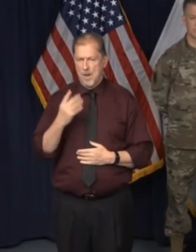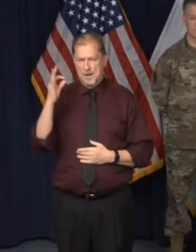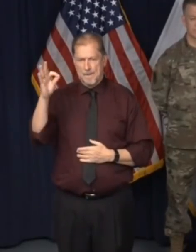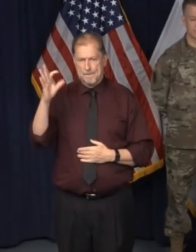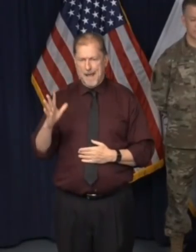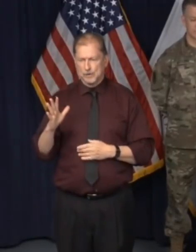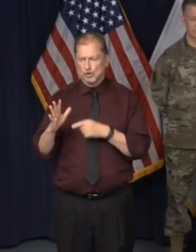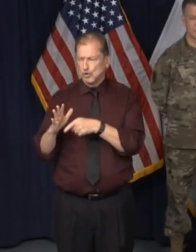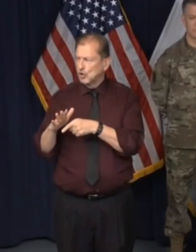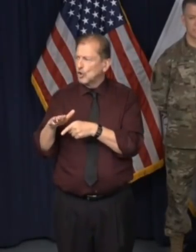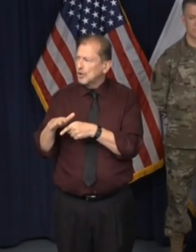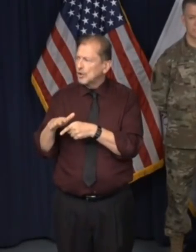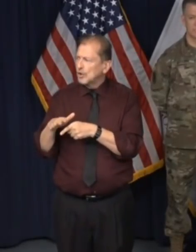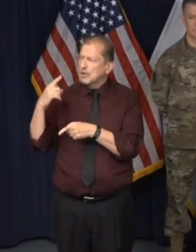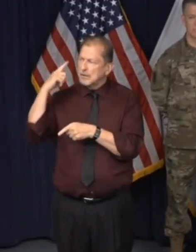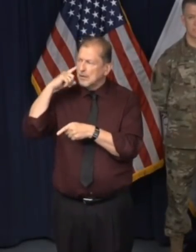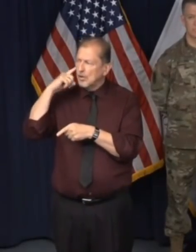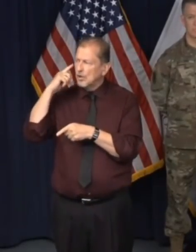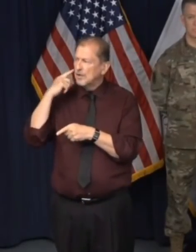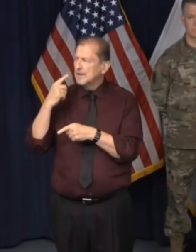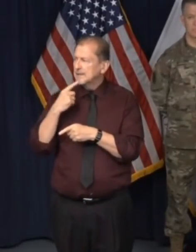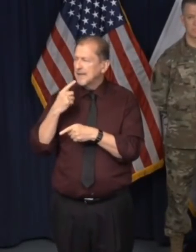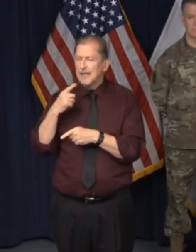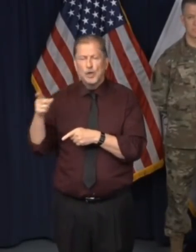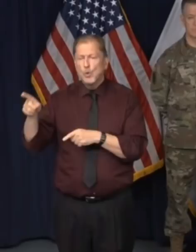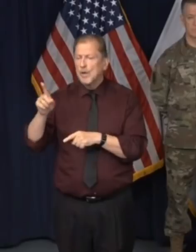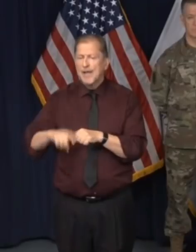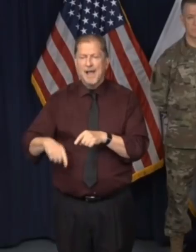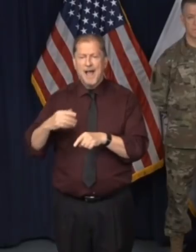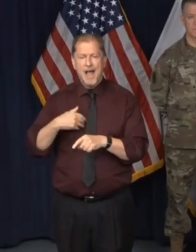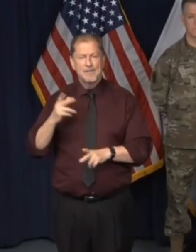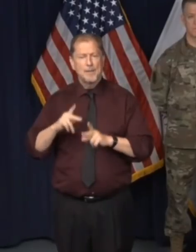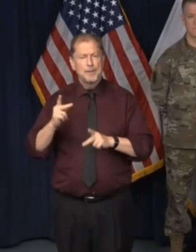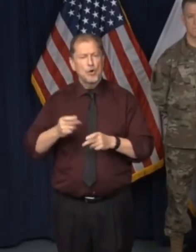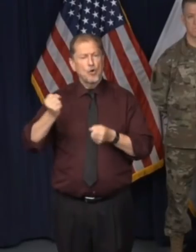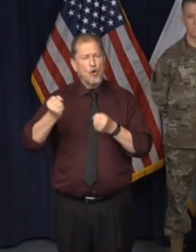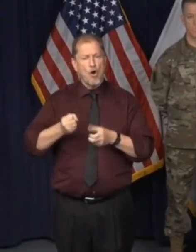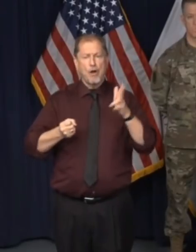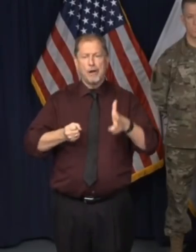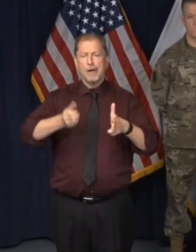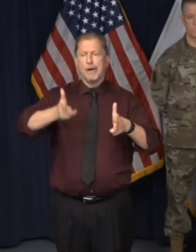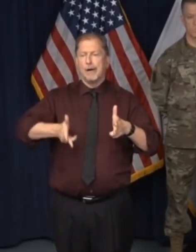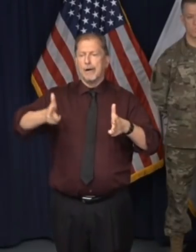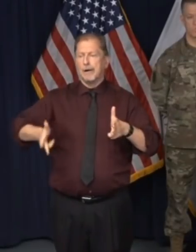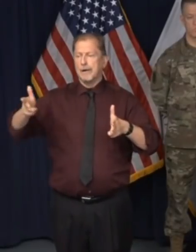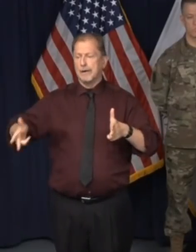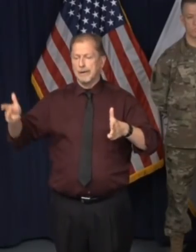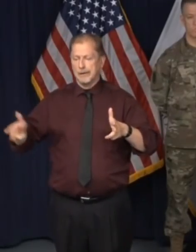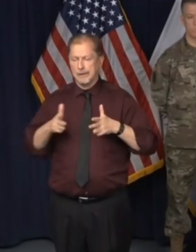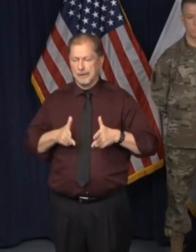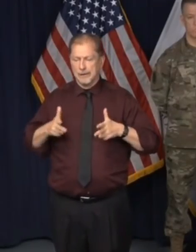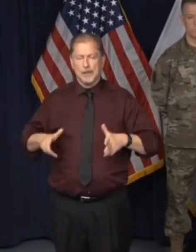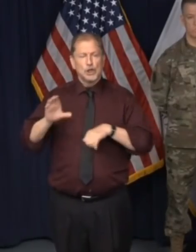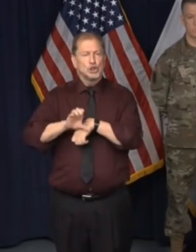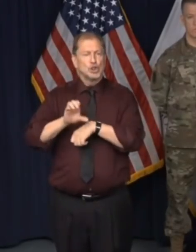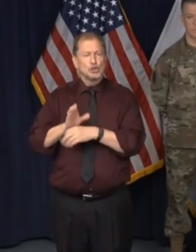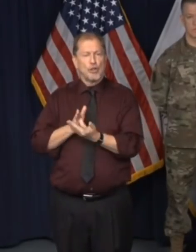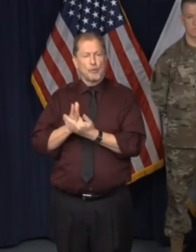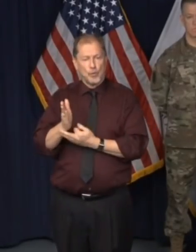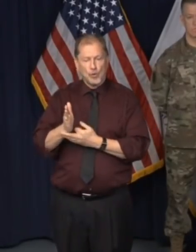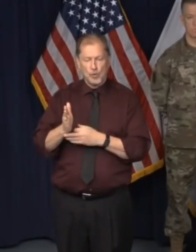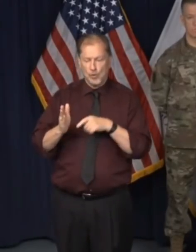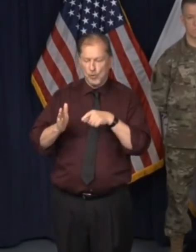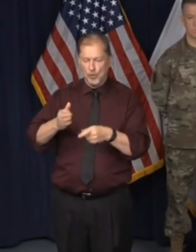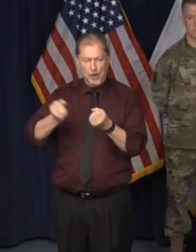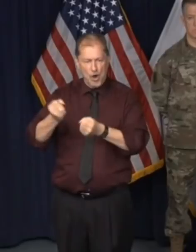complained that he'd been told he couldn't have a drive in Easter service. He pointed out that marijuana dispensaries are still open. Recreational pot isn't legal in